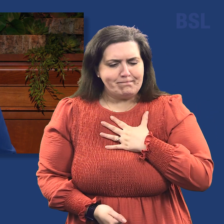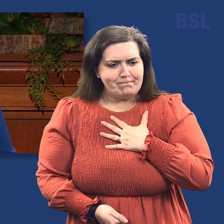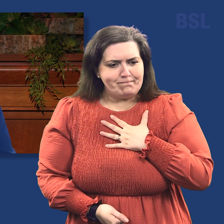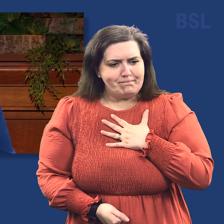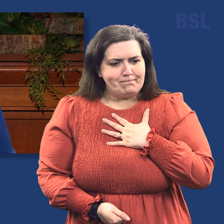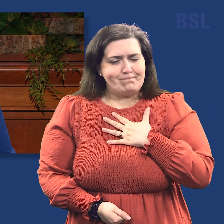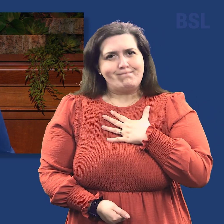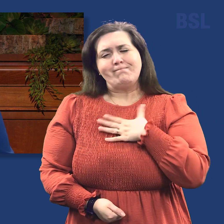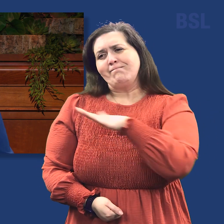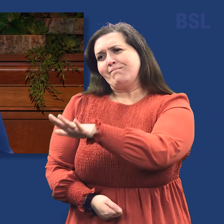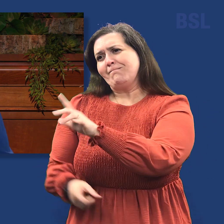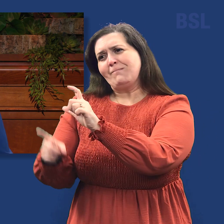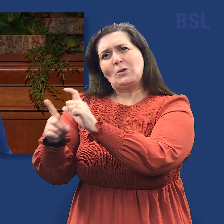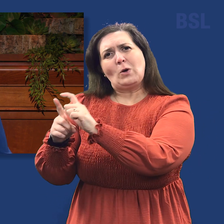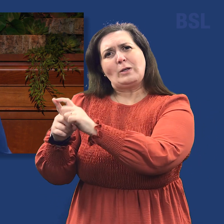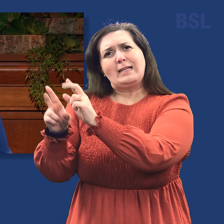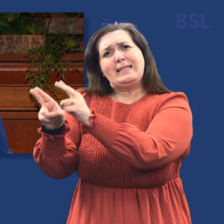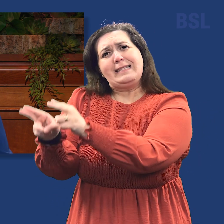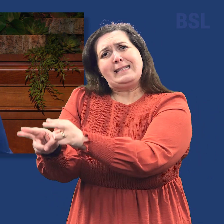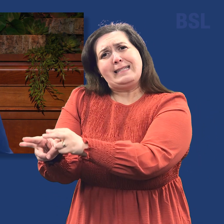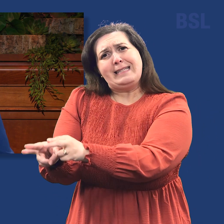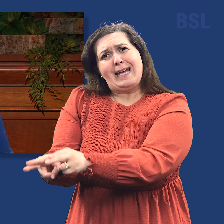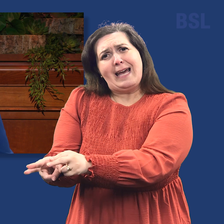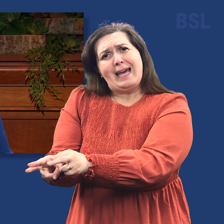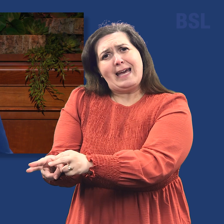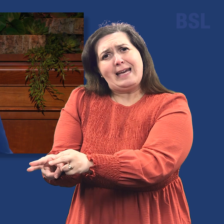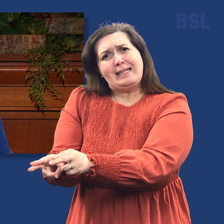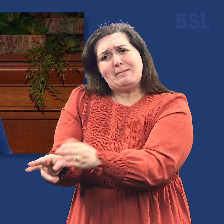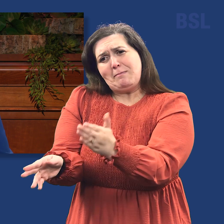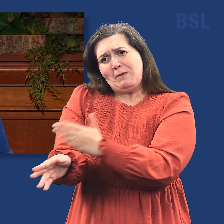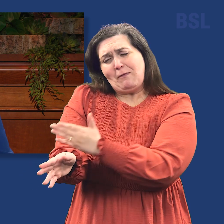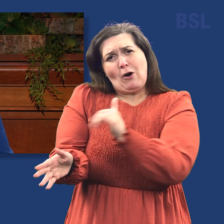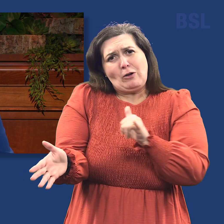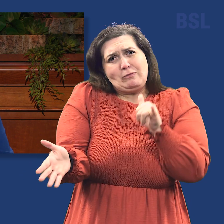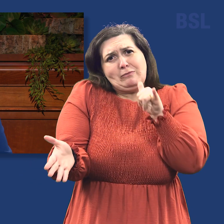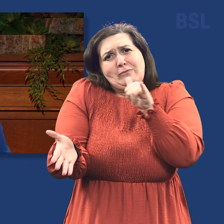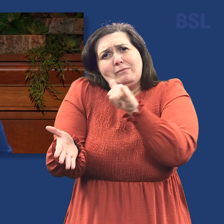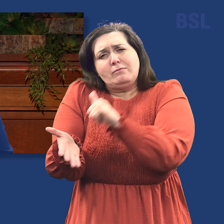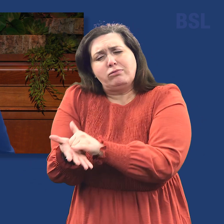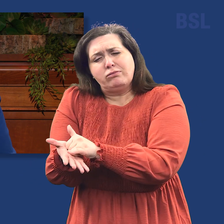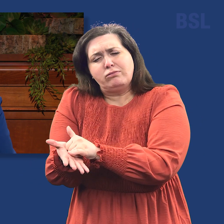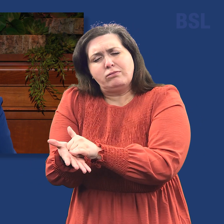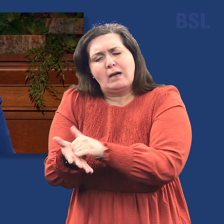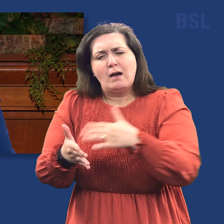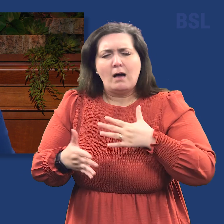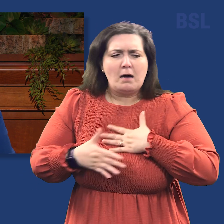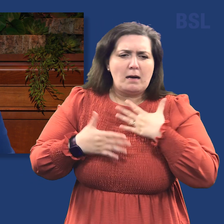our lovely daughter passed into the spirit world just hours before my plane landed. With grief and shock running